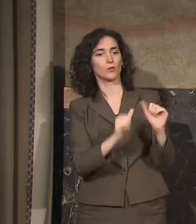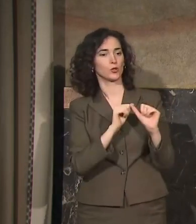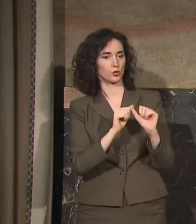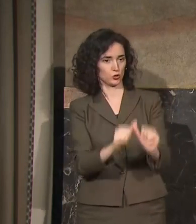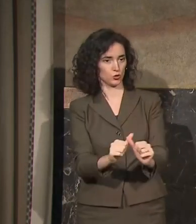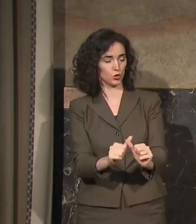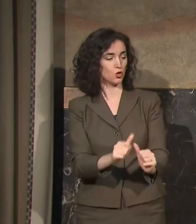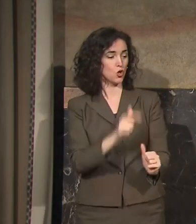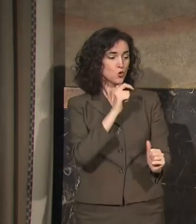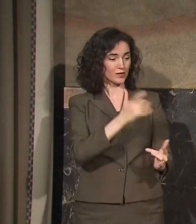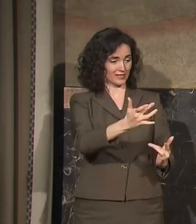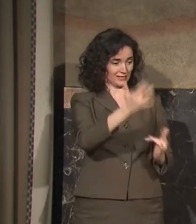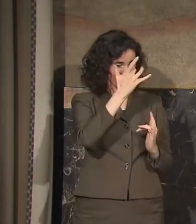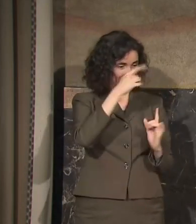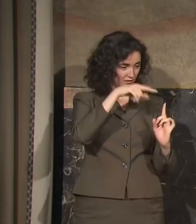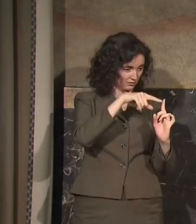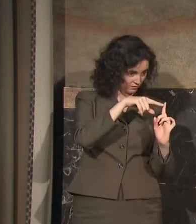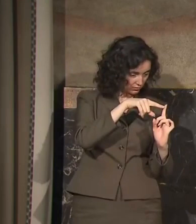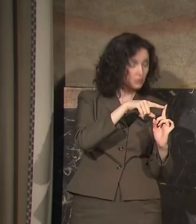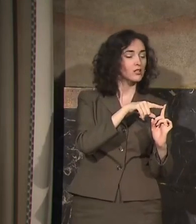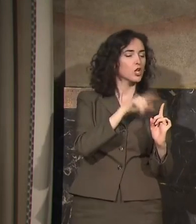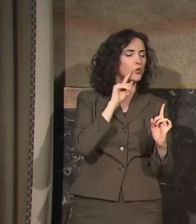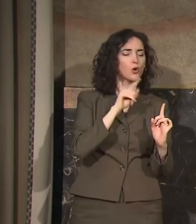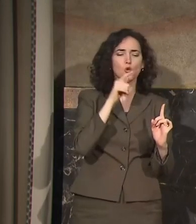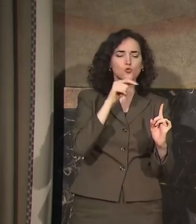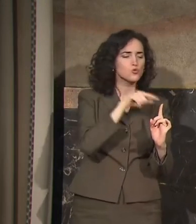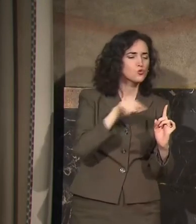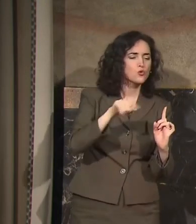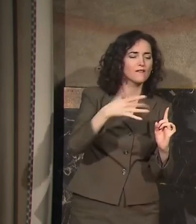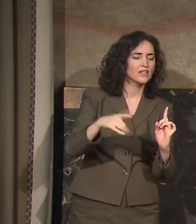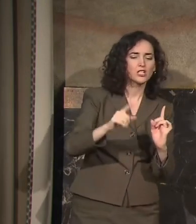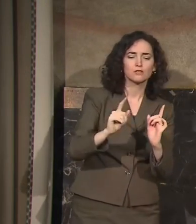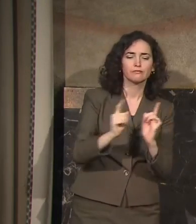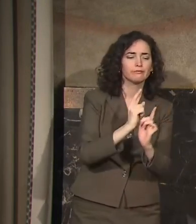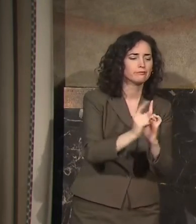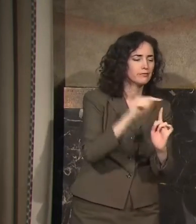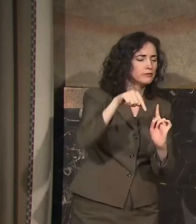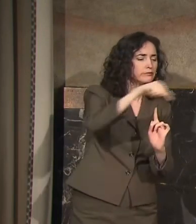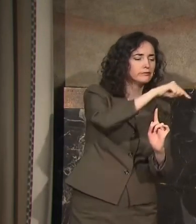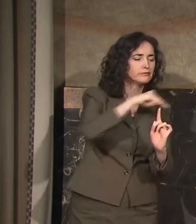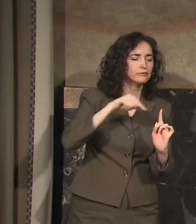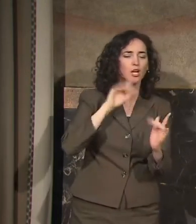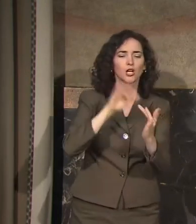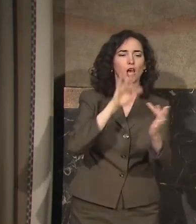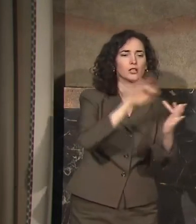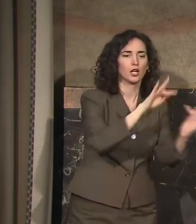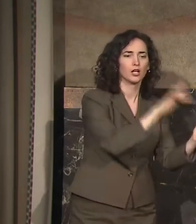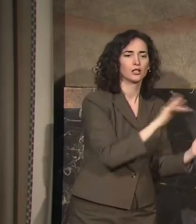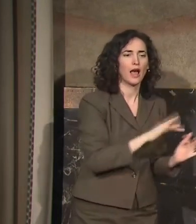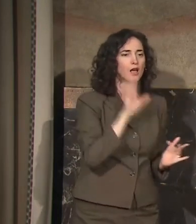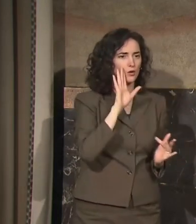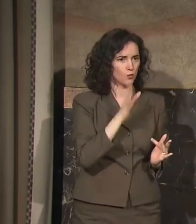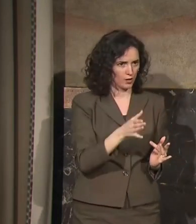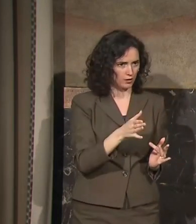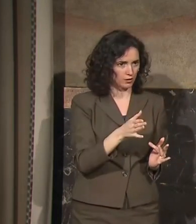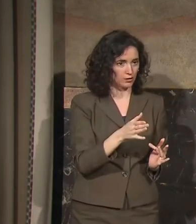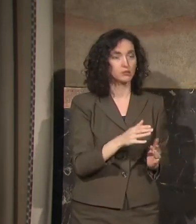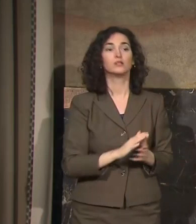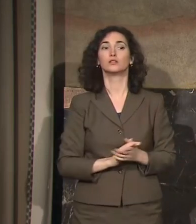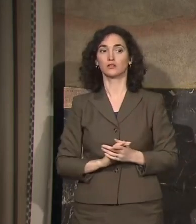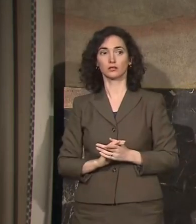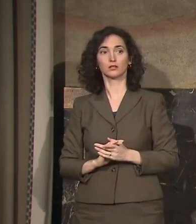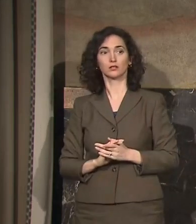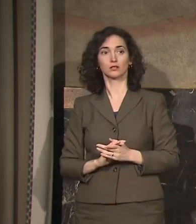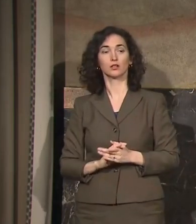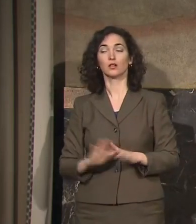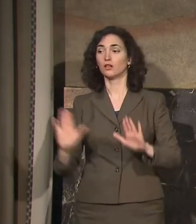tracing. As you can imagine, or you really don't have to imagine, you hear people saying this all the time. We're not going to